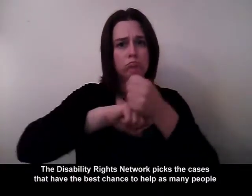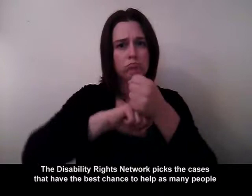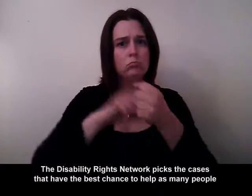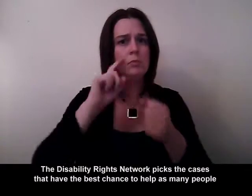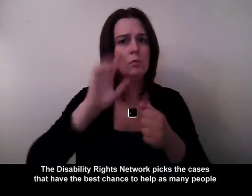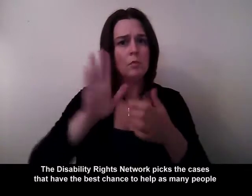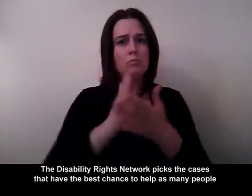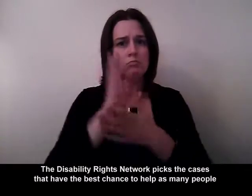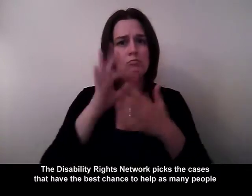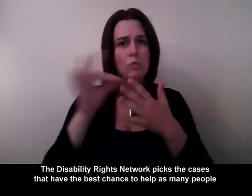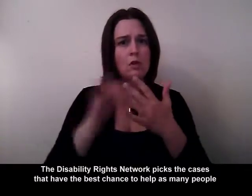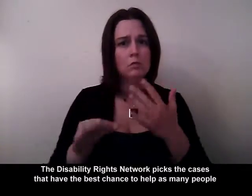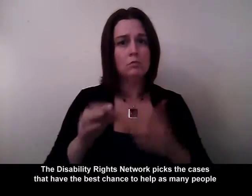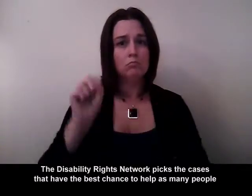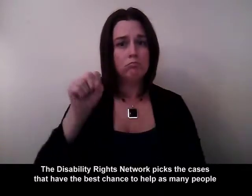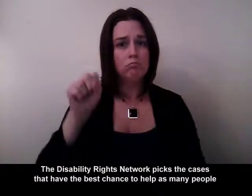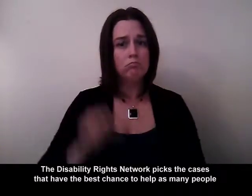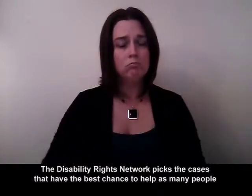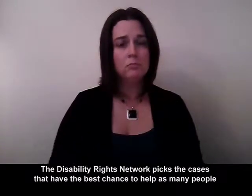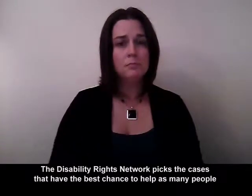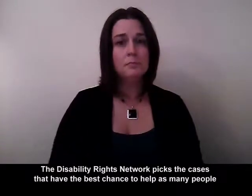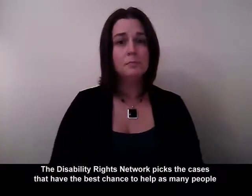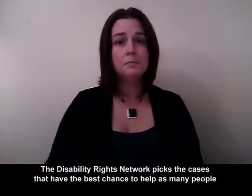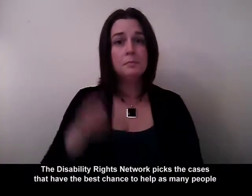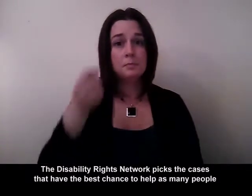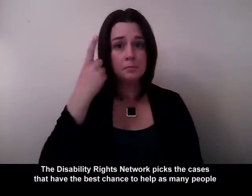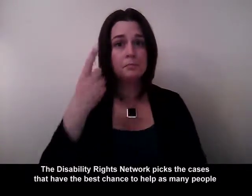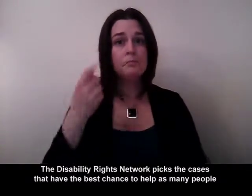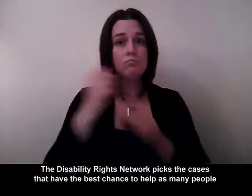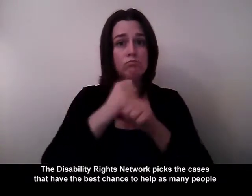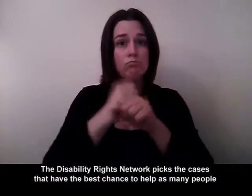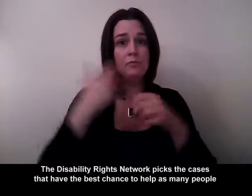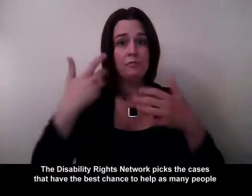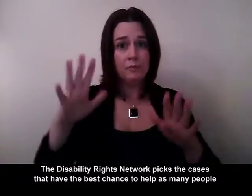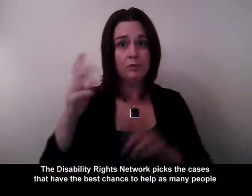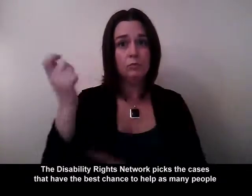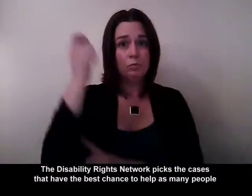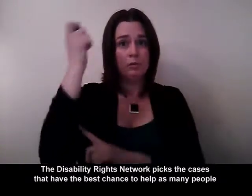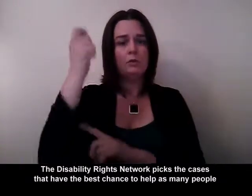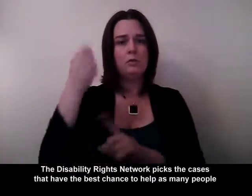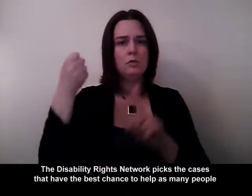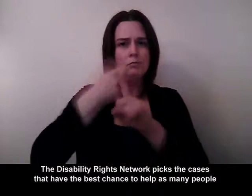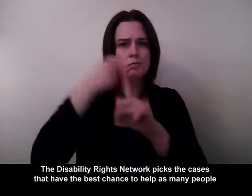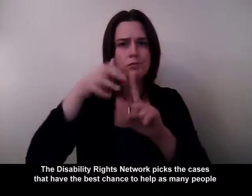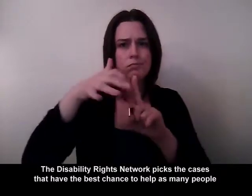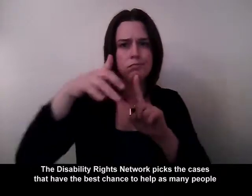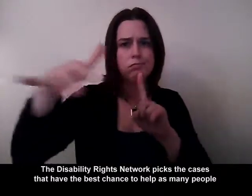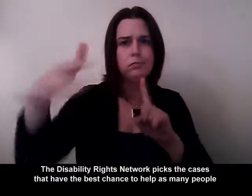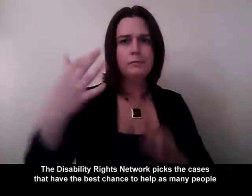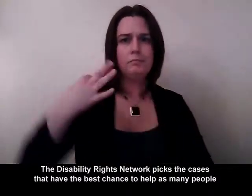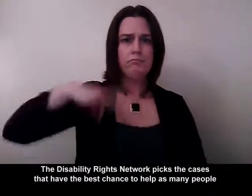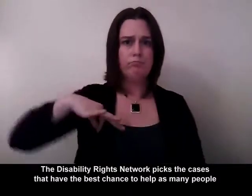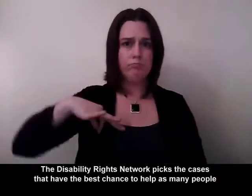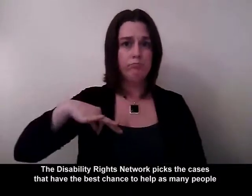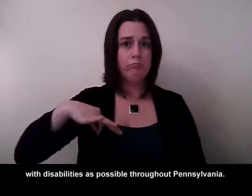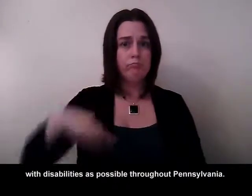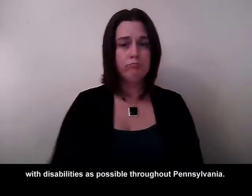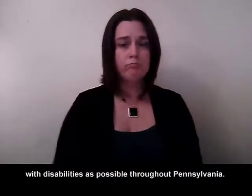The Disability Rights Network picks the cases that have the best chance to help as many people with